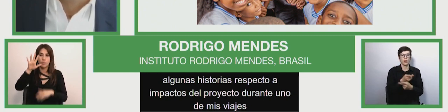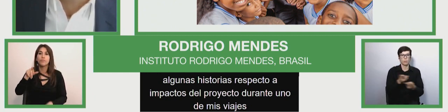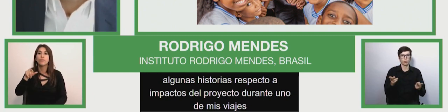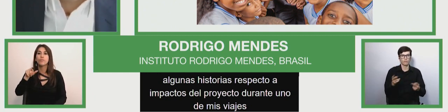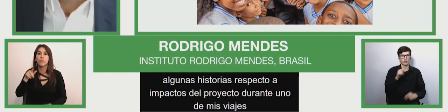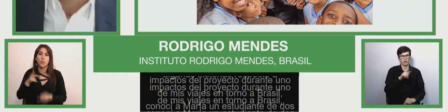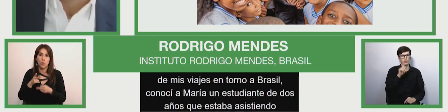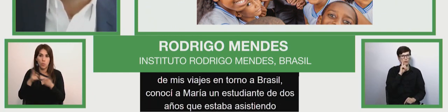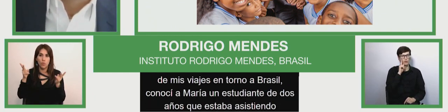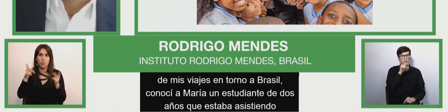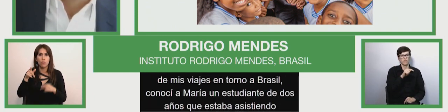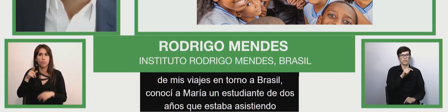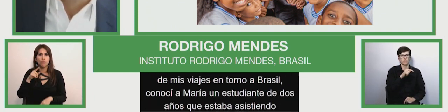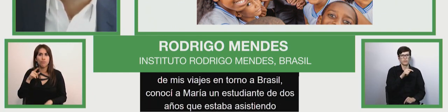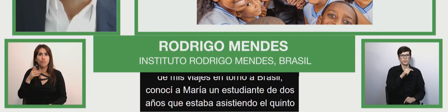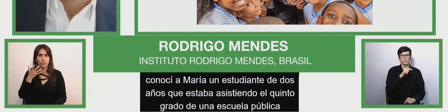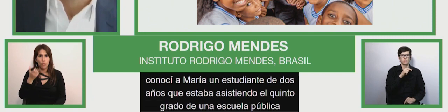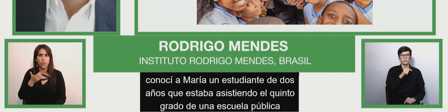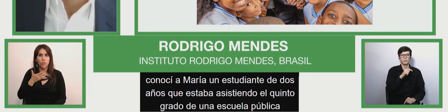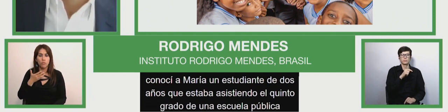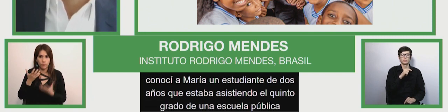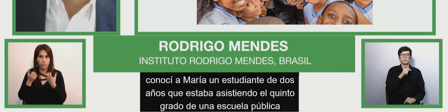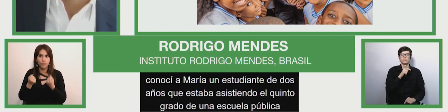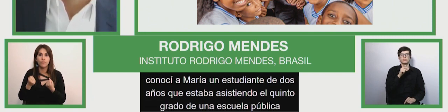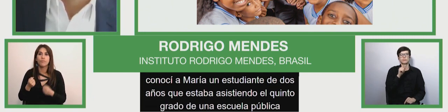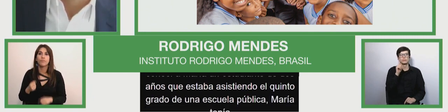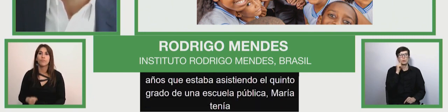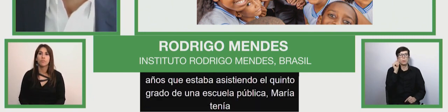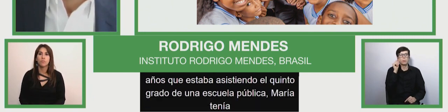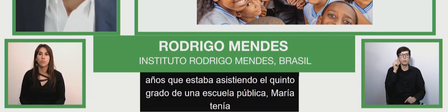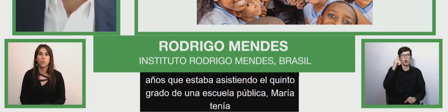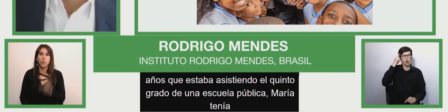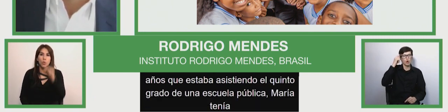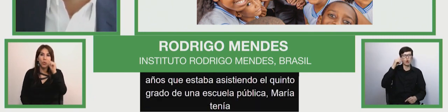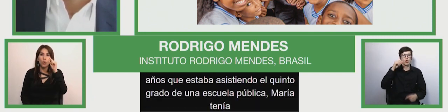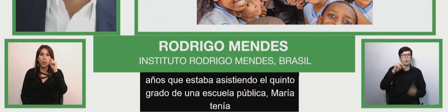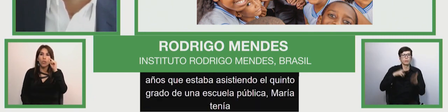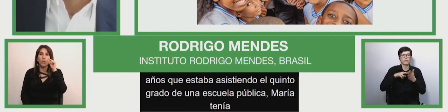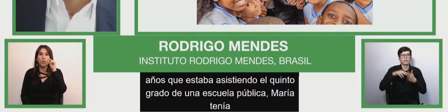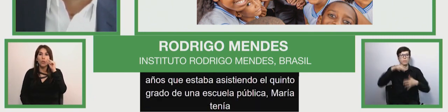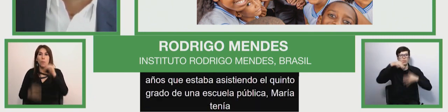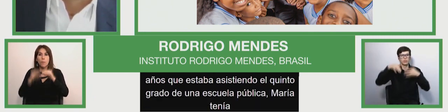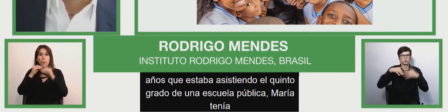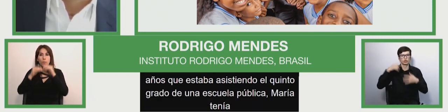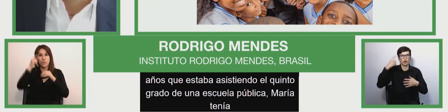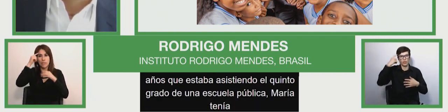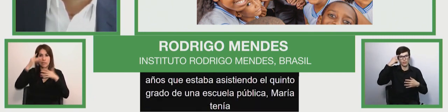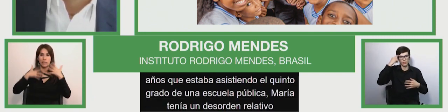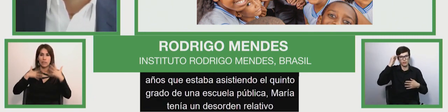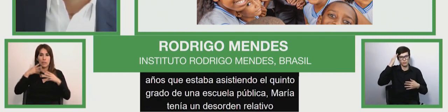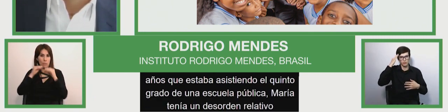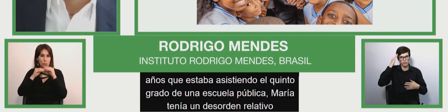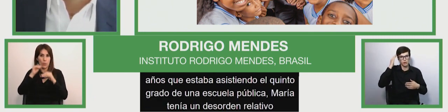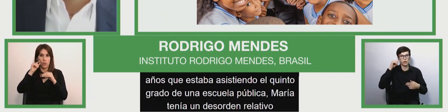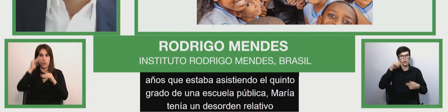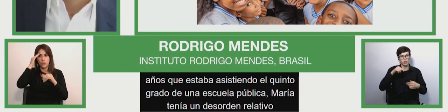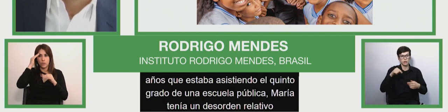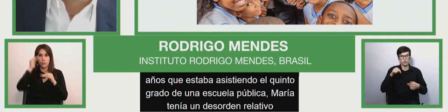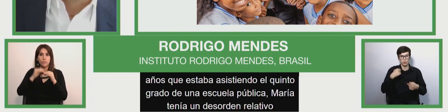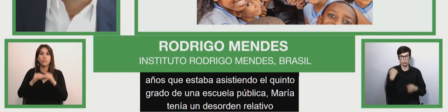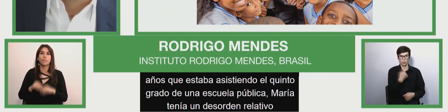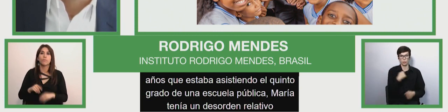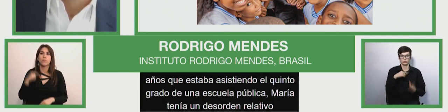a 12-year-old student that was attending a fifth grade of a public school. And Maria had a relevant